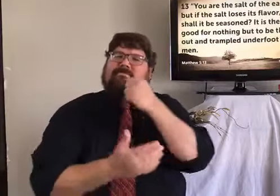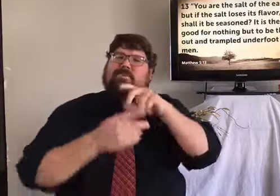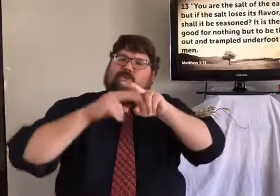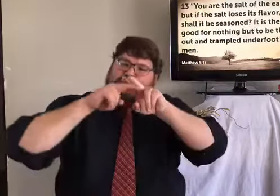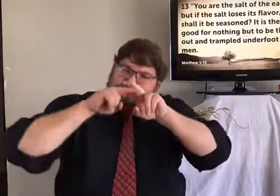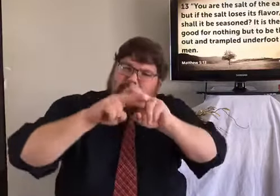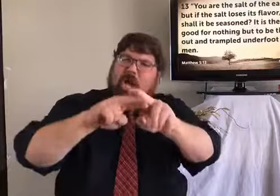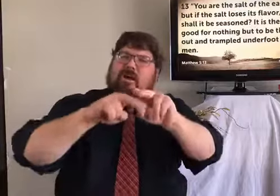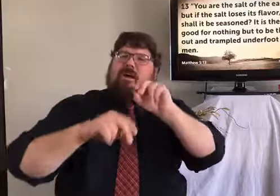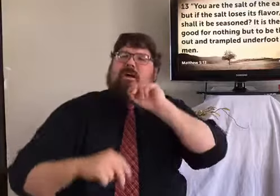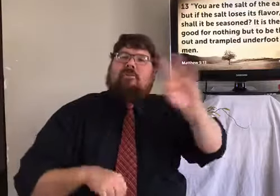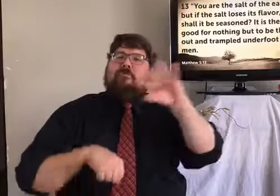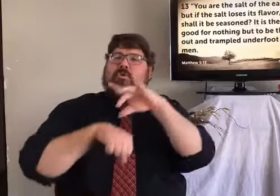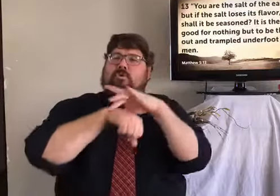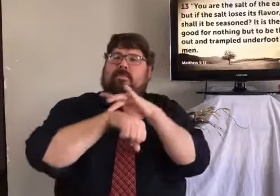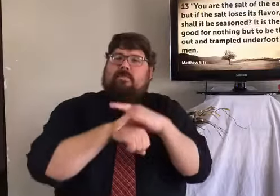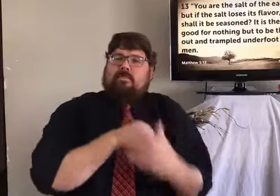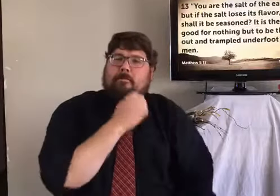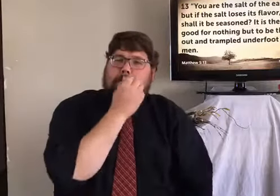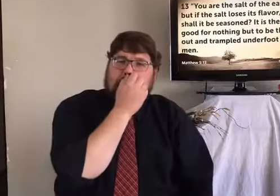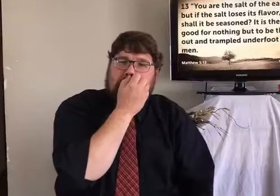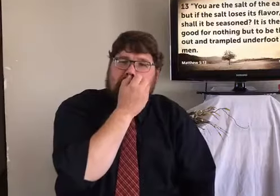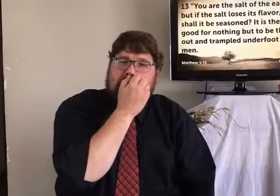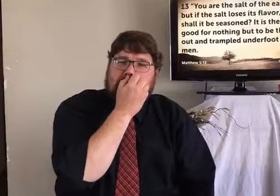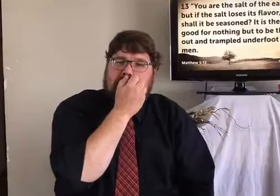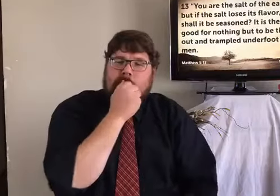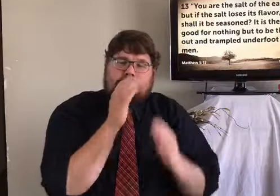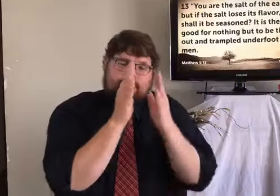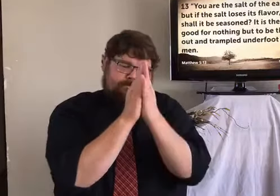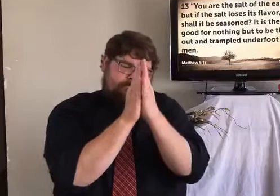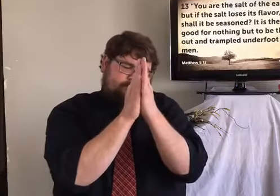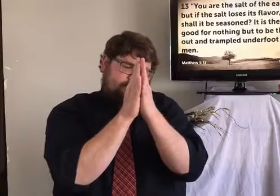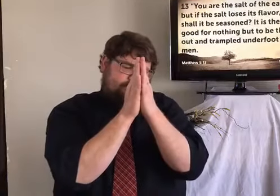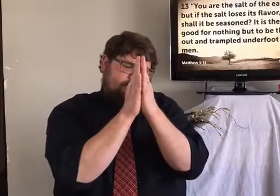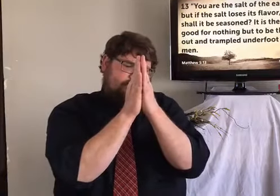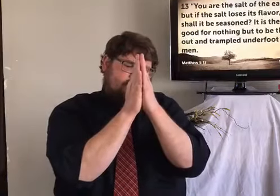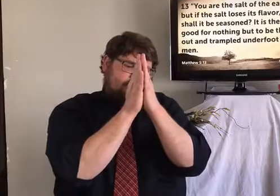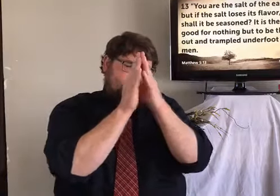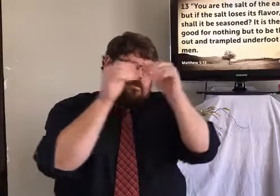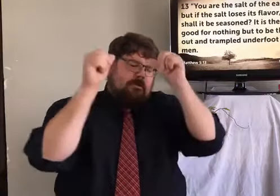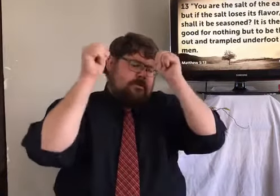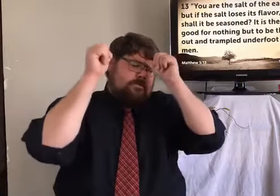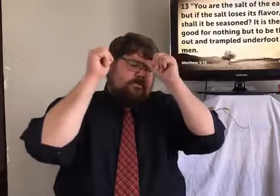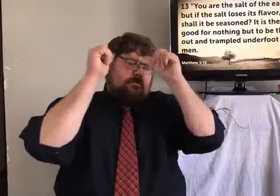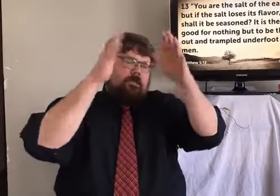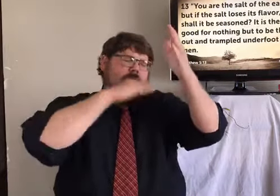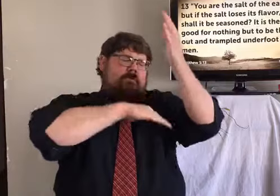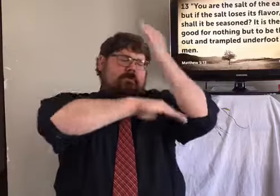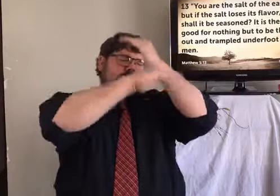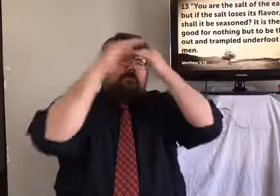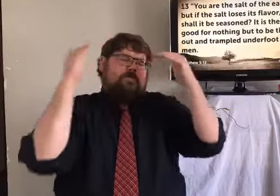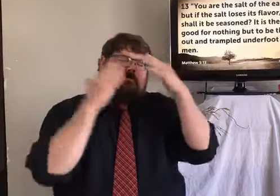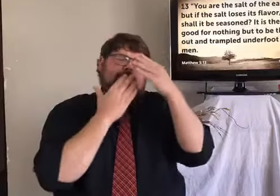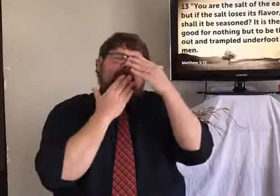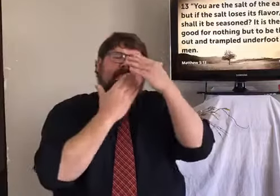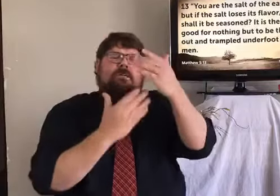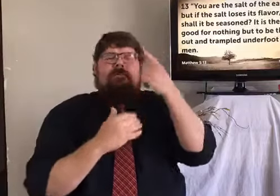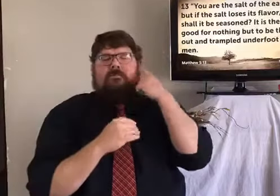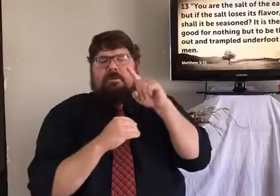flavor, how shall it be seasoned? It is then good for nothing but to be thrown out and trampled underfoot by men.